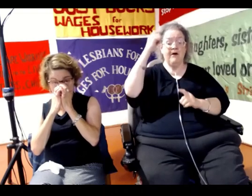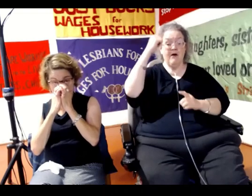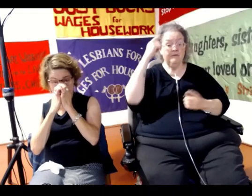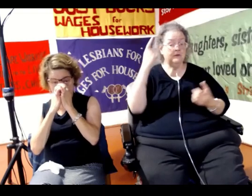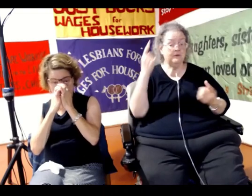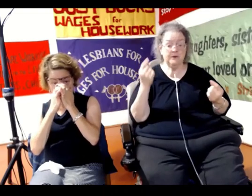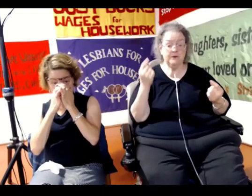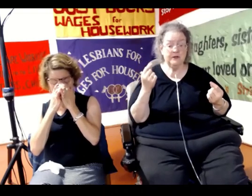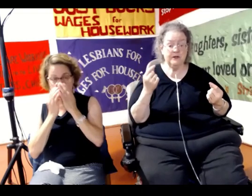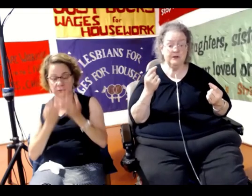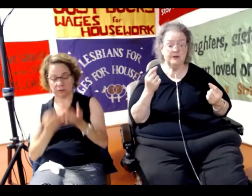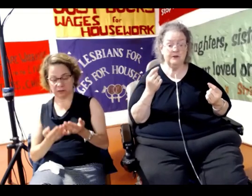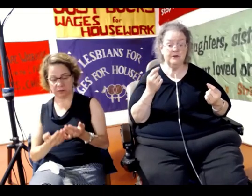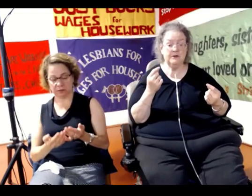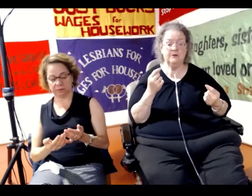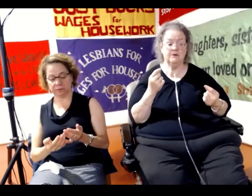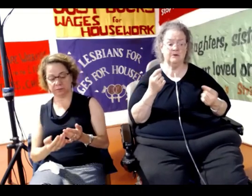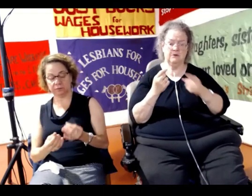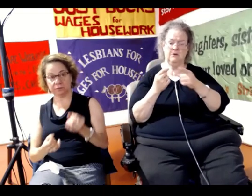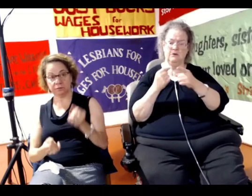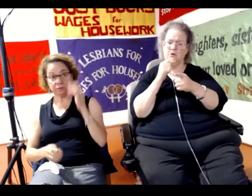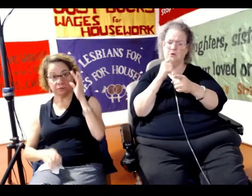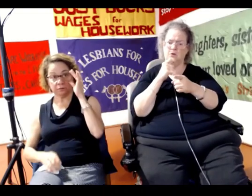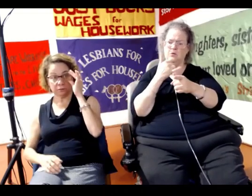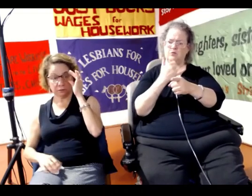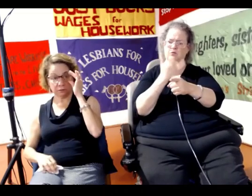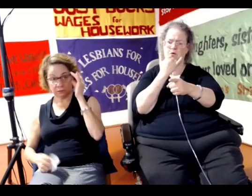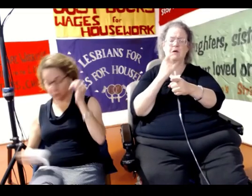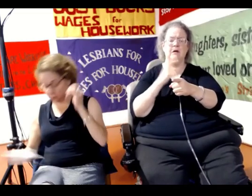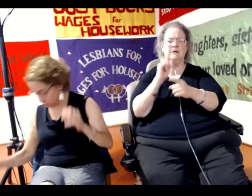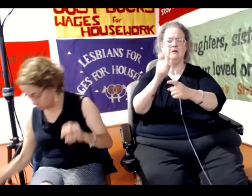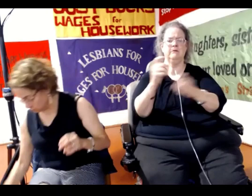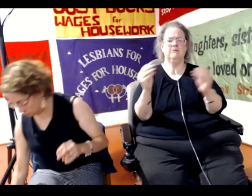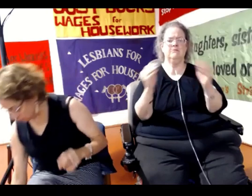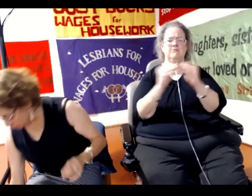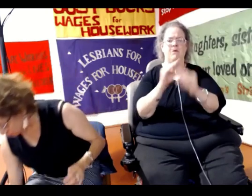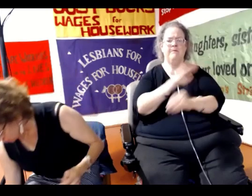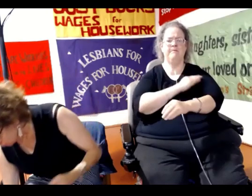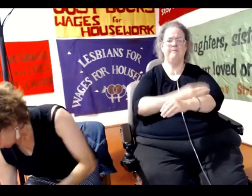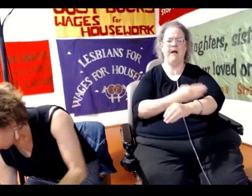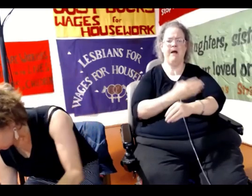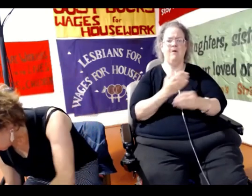powers in a number of parliamentary acts.